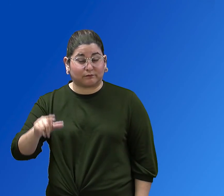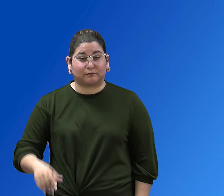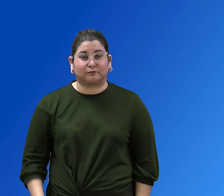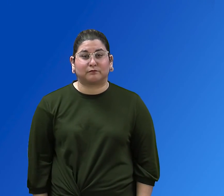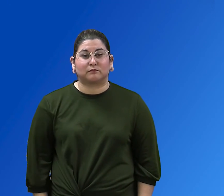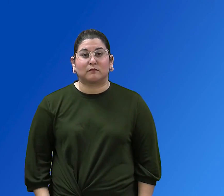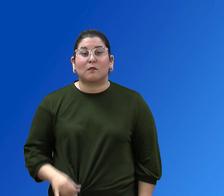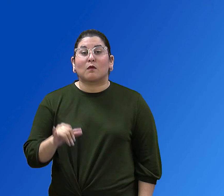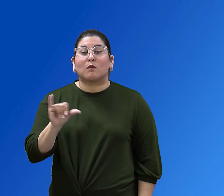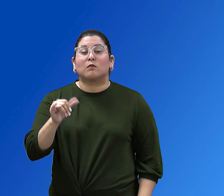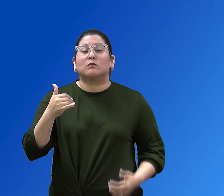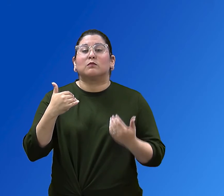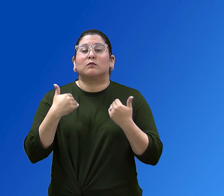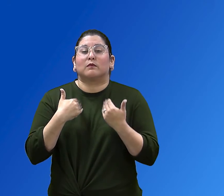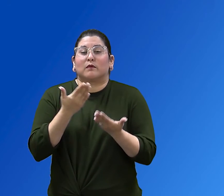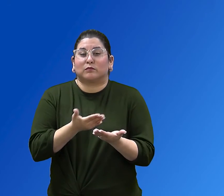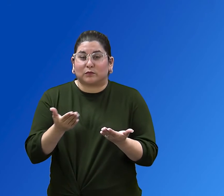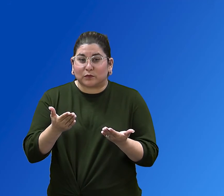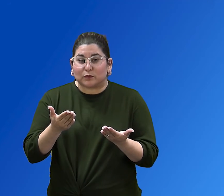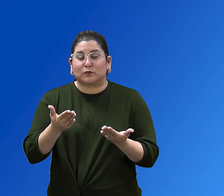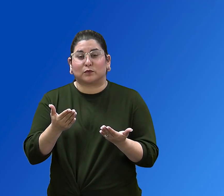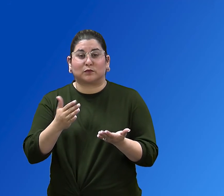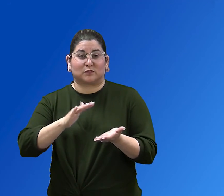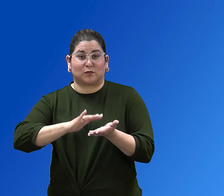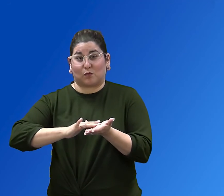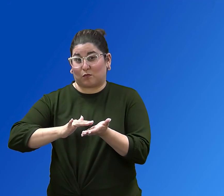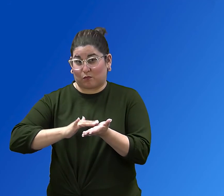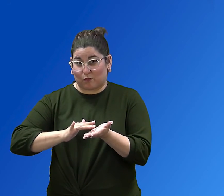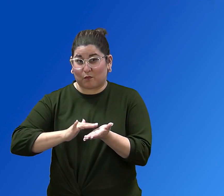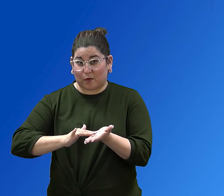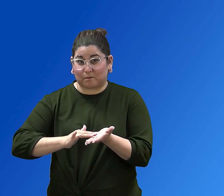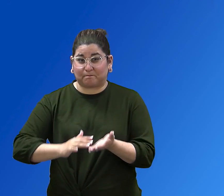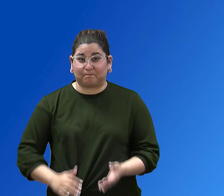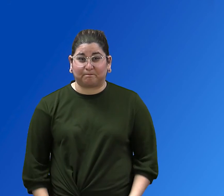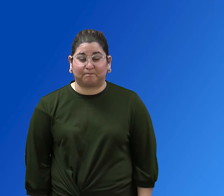There are also resources in other formats, like Braille.